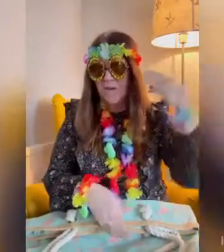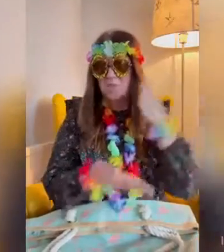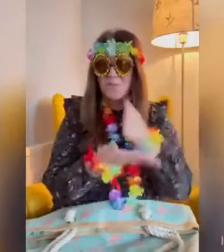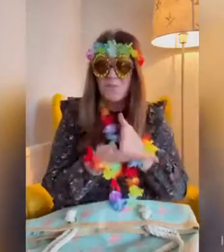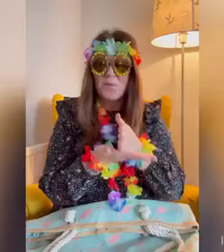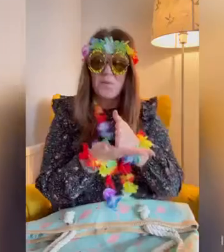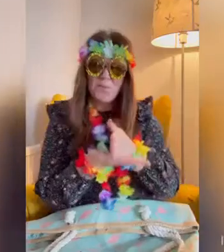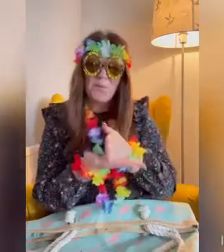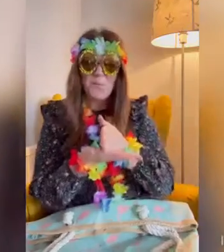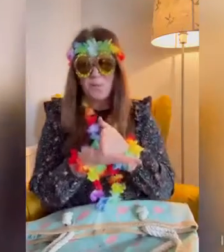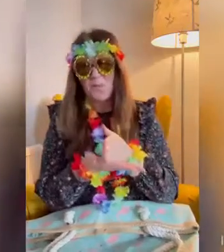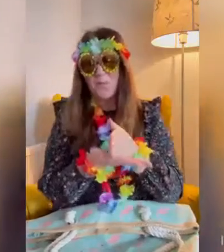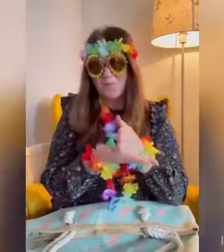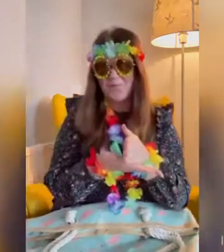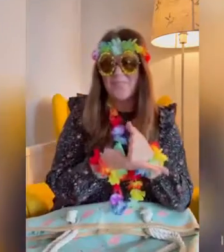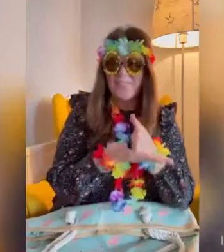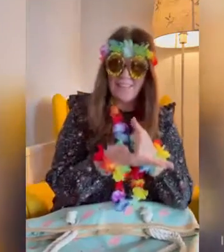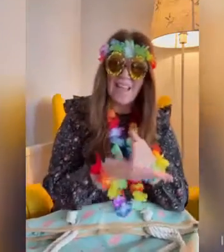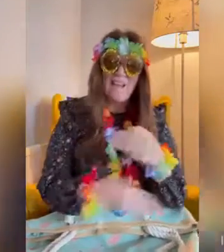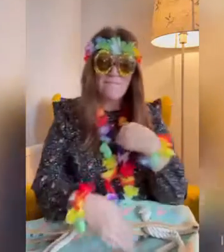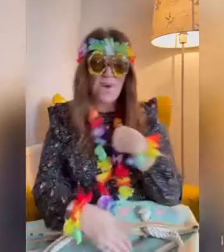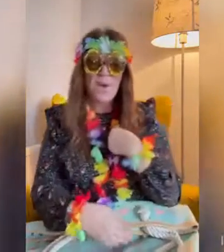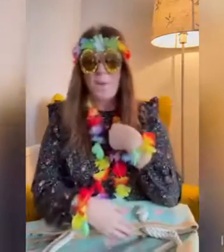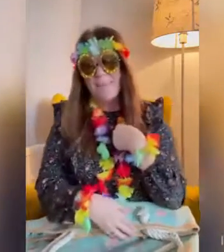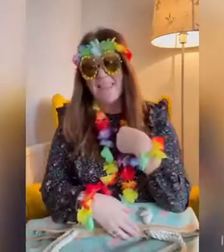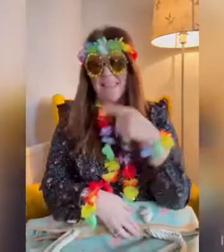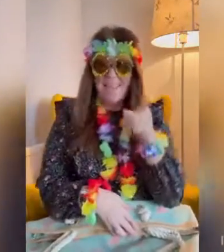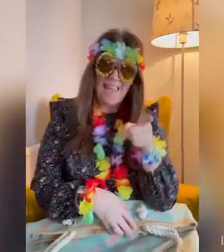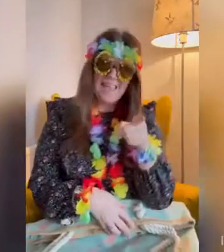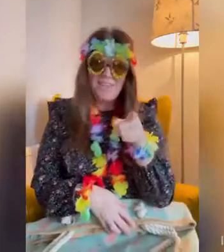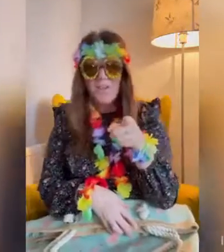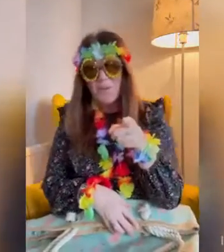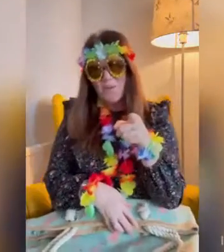true for me and you.